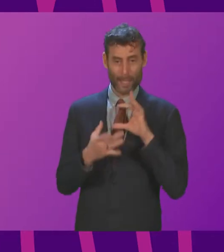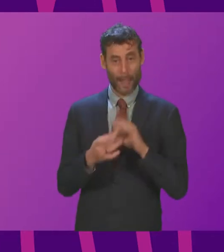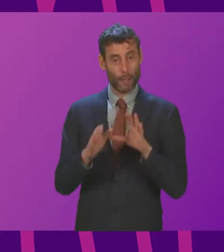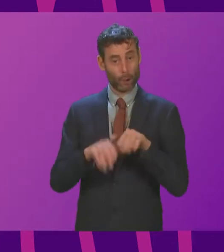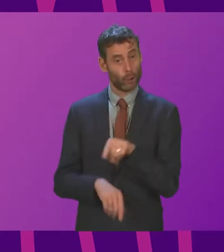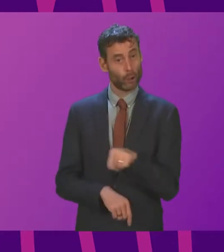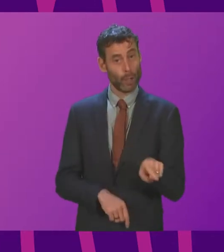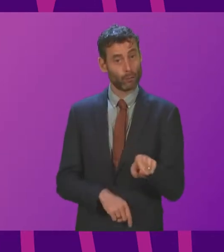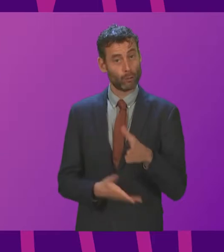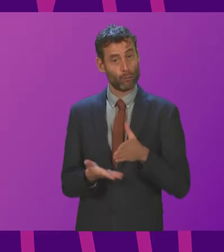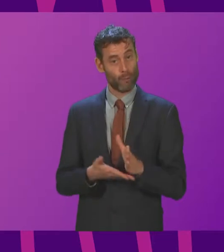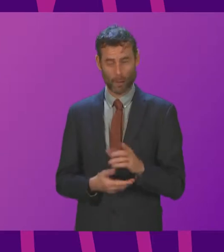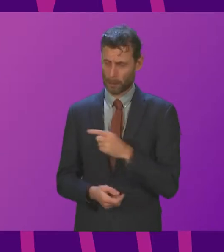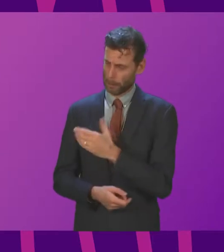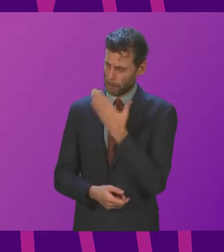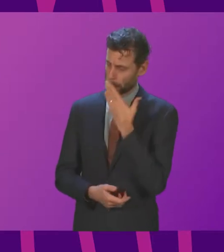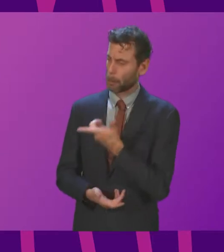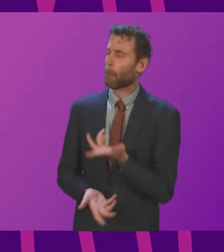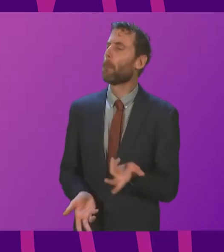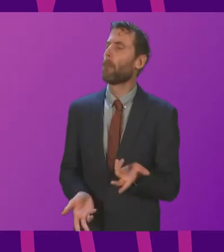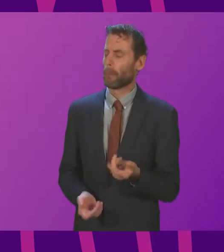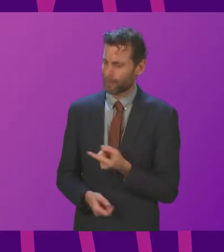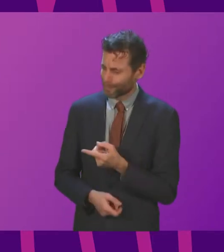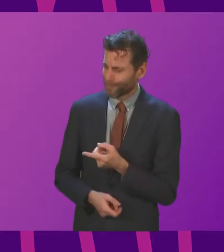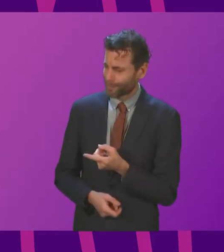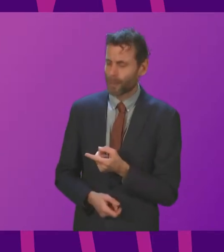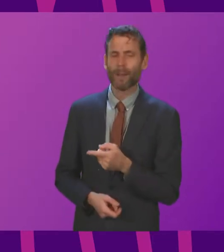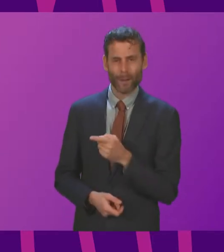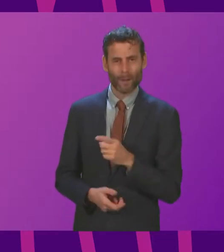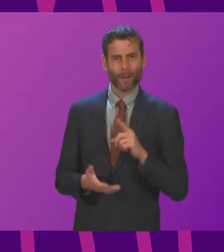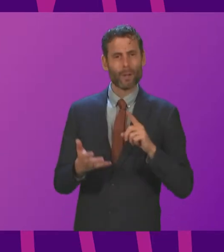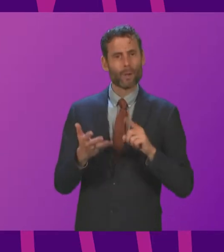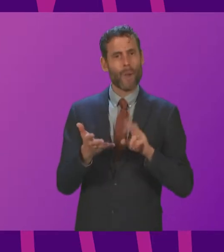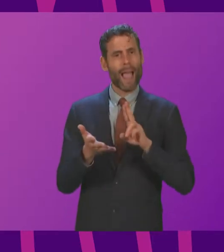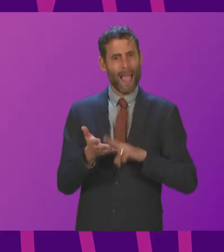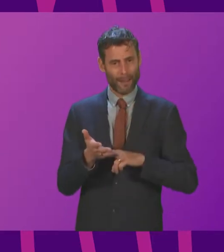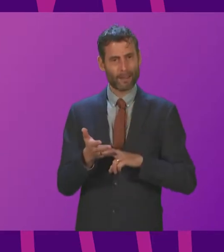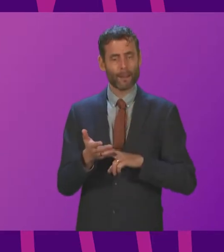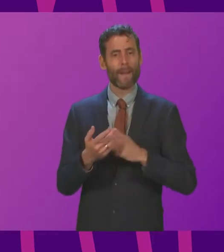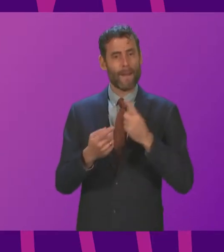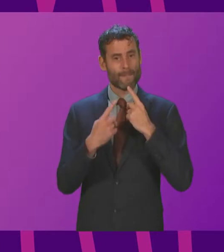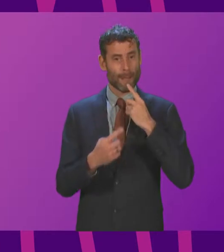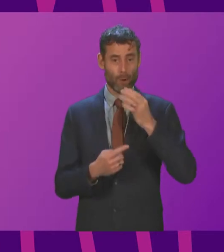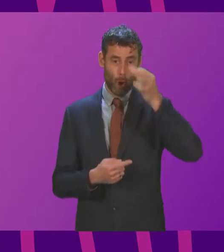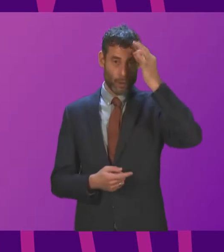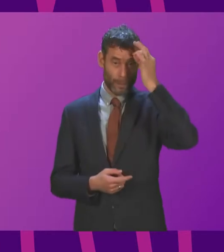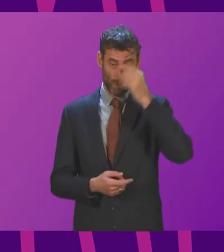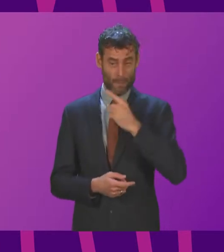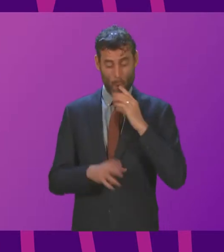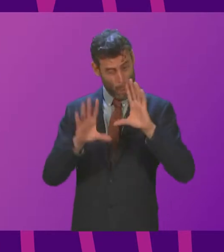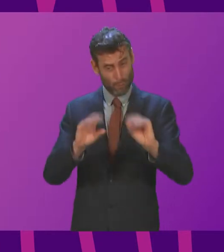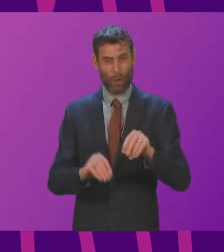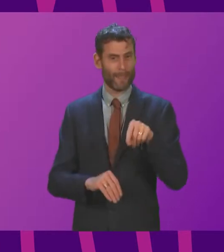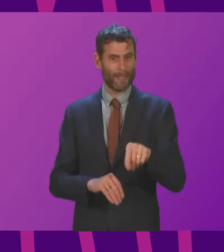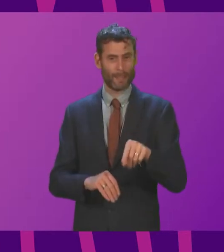bothered about it. The United Kingdom Information Commissioner has called a halt to the scheme in North Ayrshire but it should never have got this far.